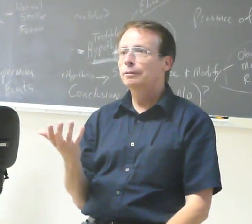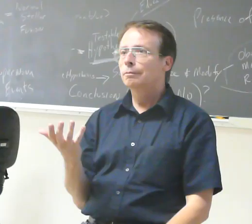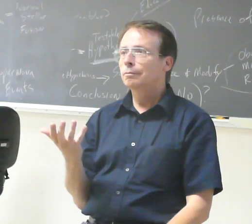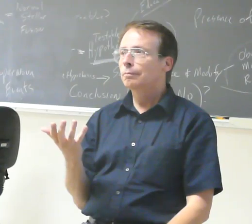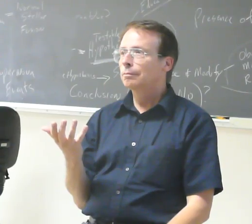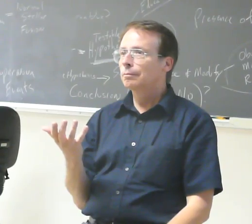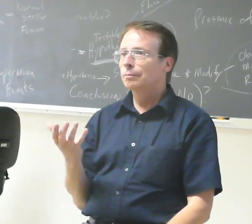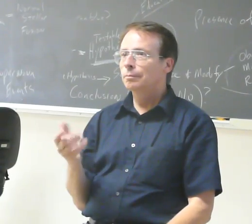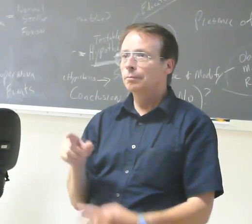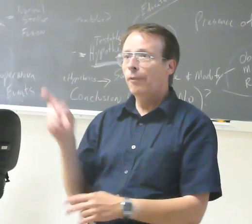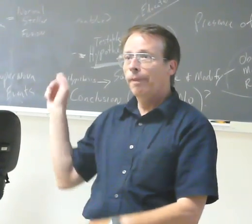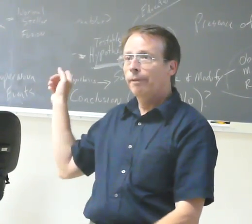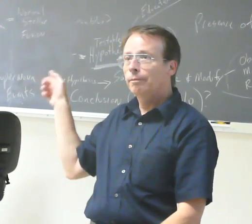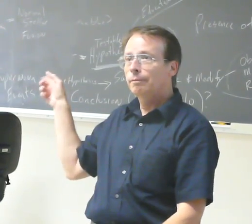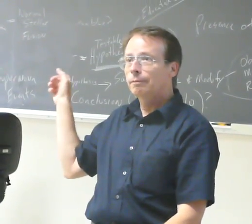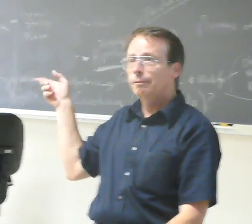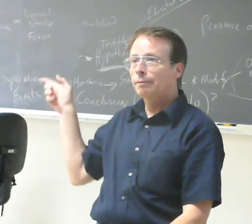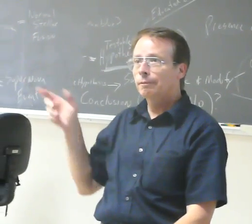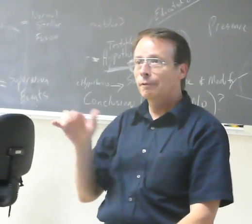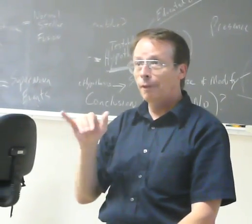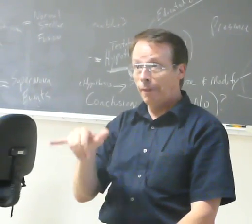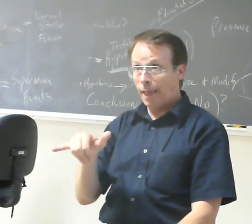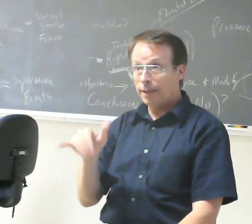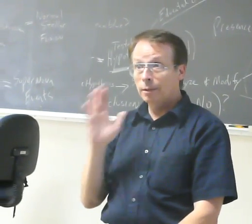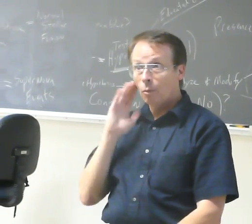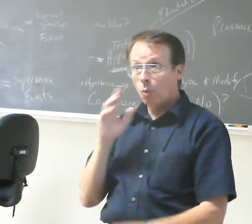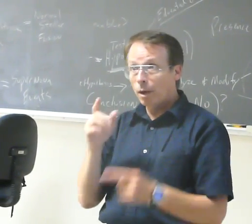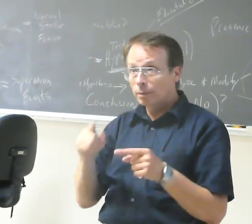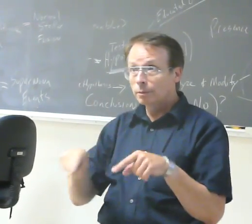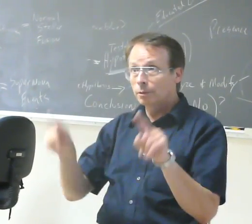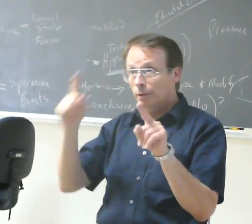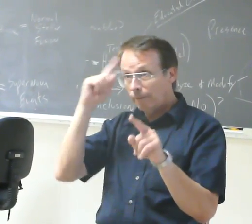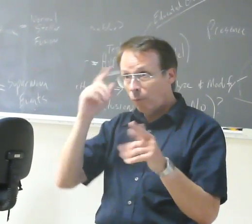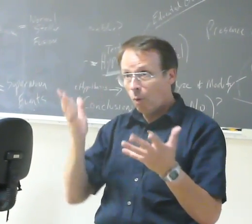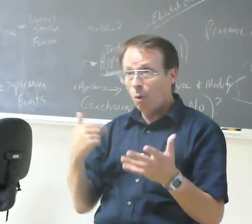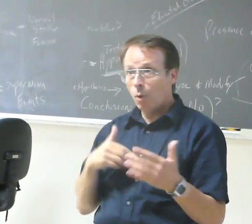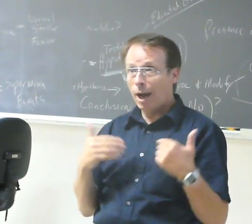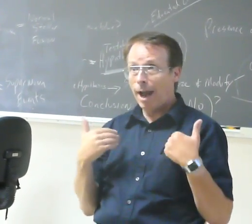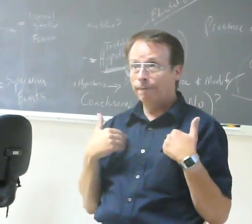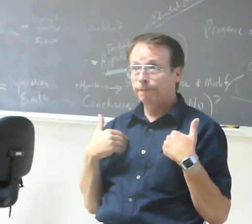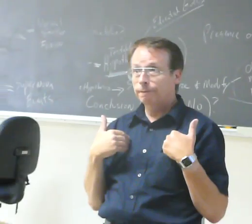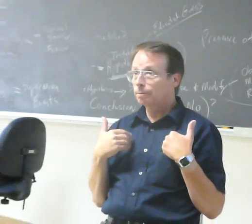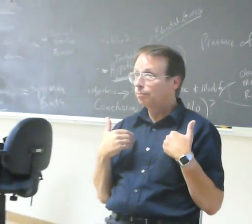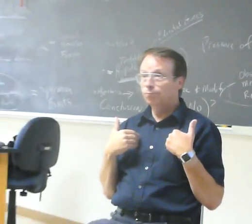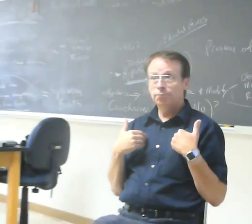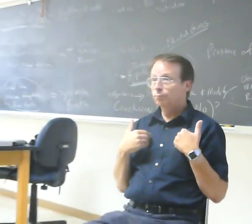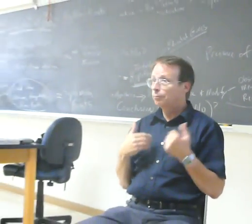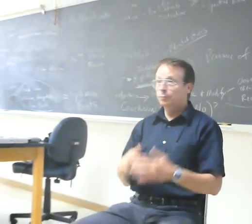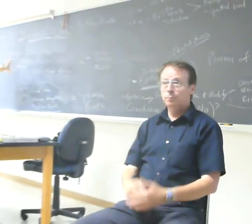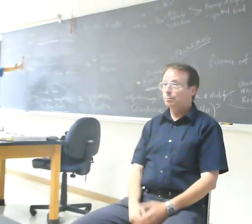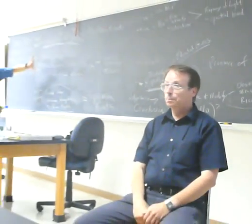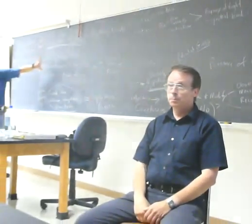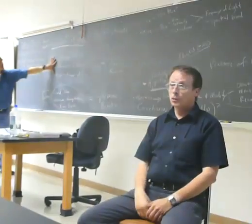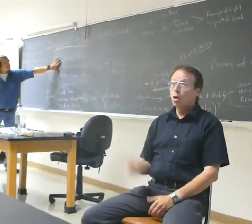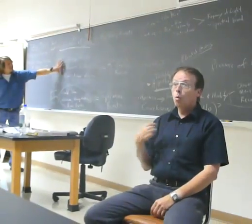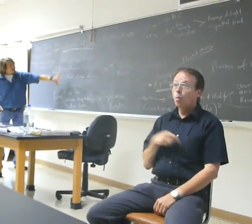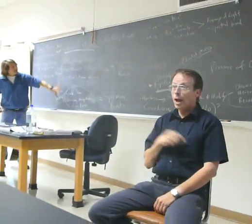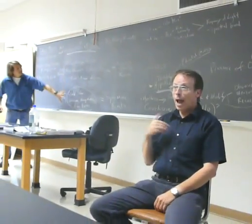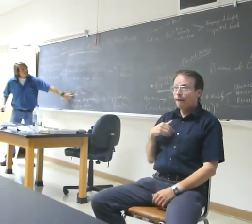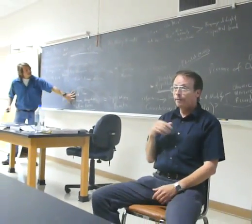Just this stuff. Is that going to make it work for what we got? Nope. So we got this stuff and this